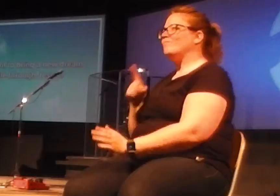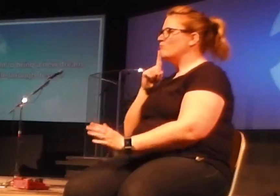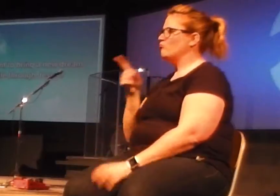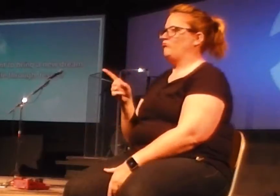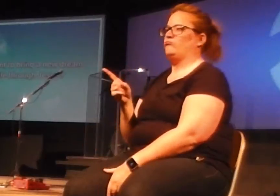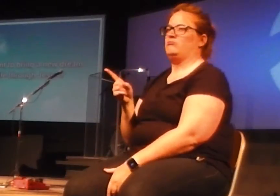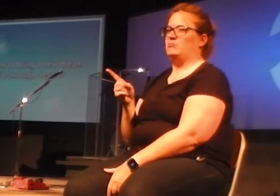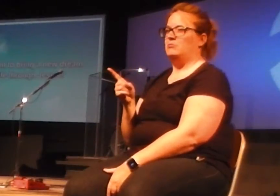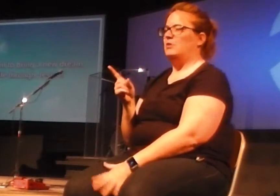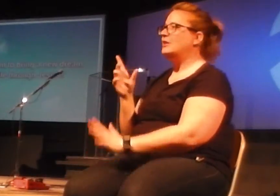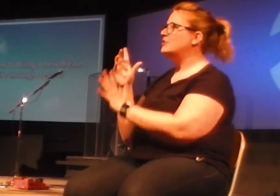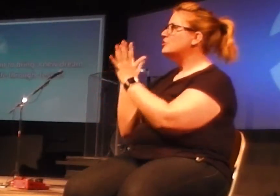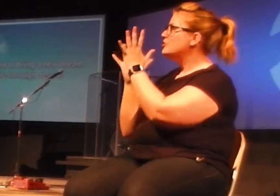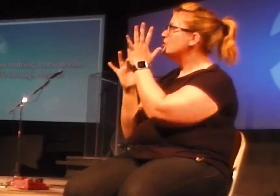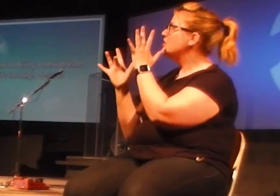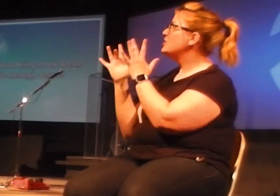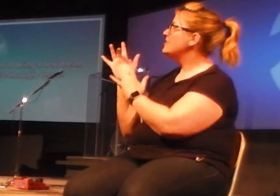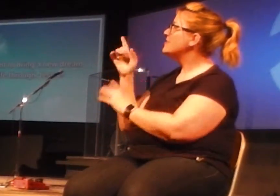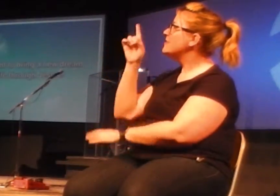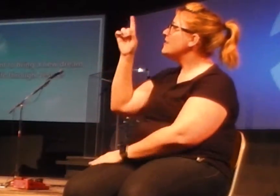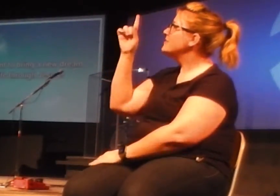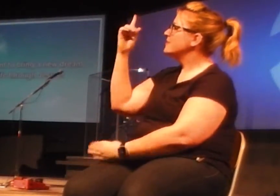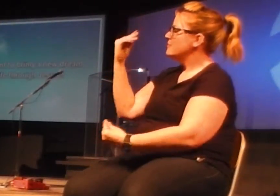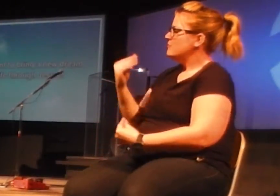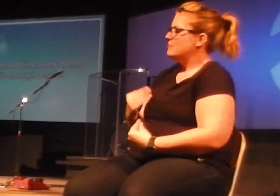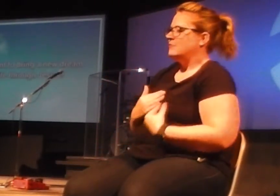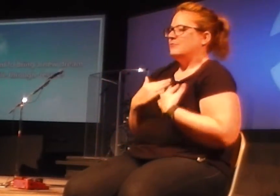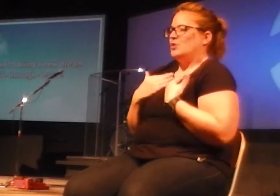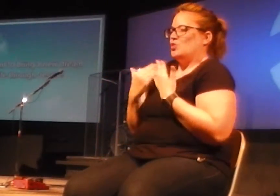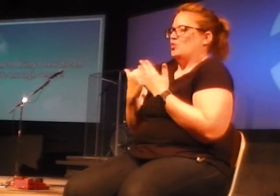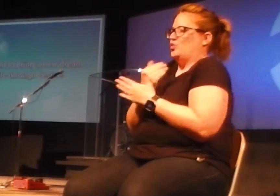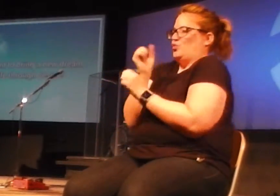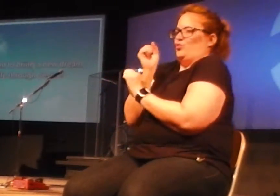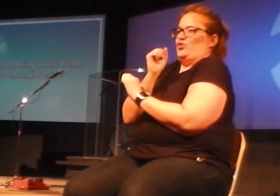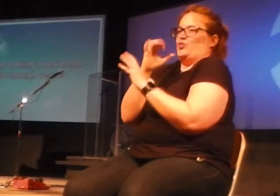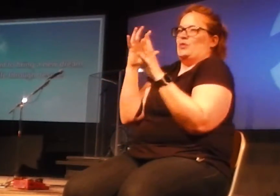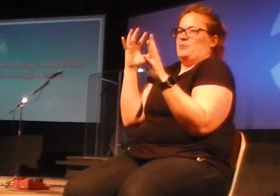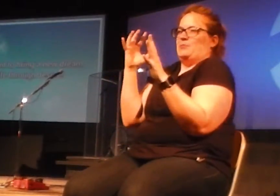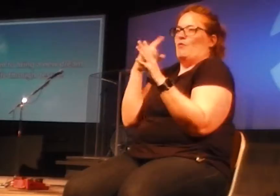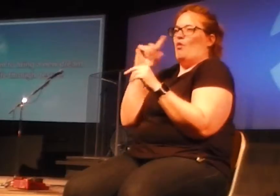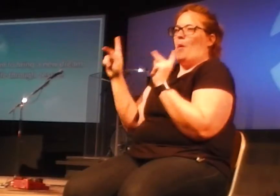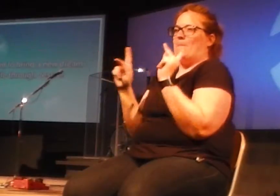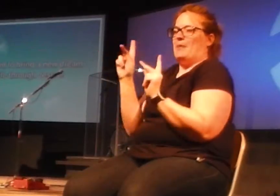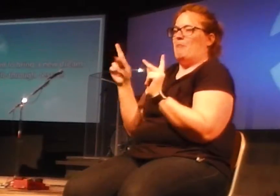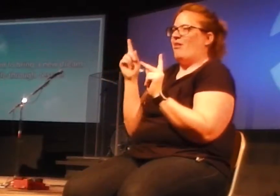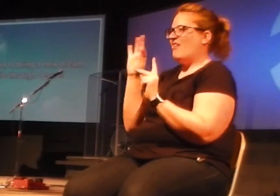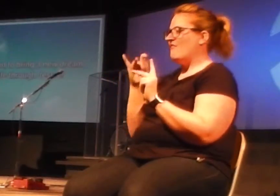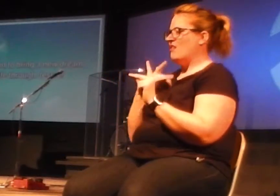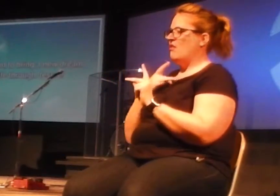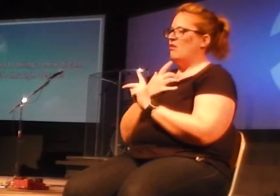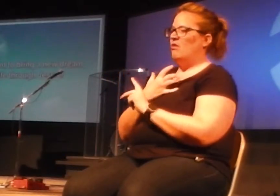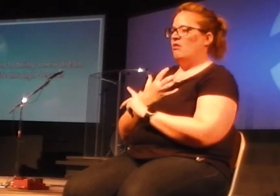Jesus brings new dreams into the lives of people who are in exile, if we let it.